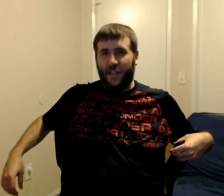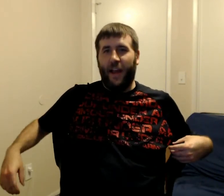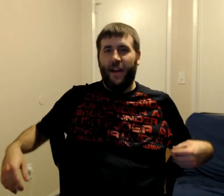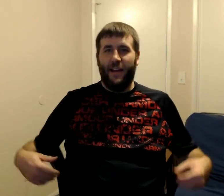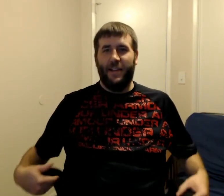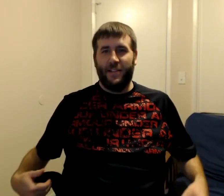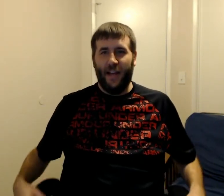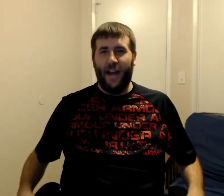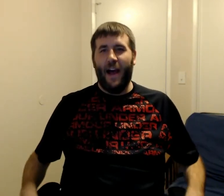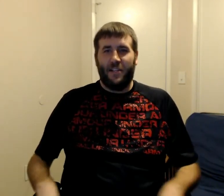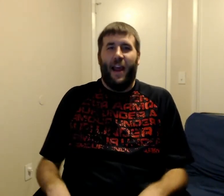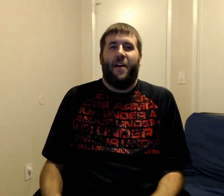his uh house care